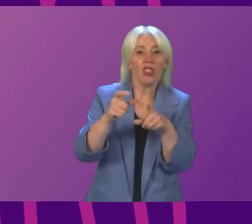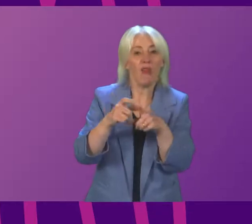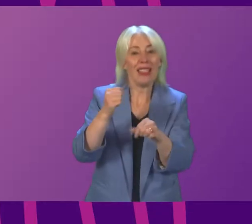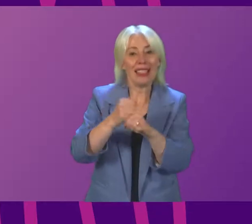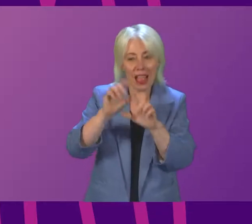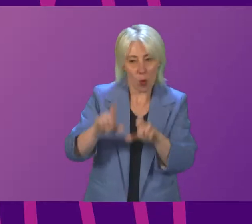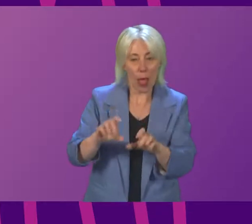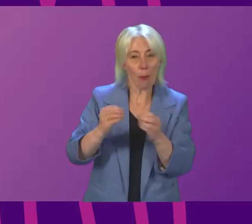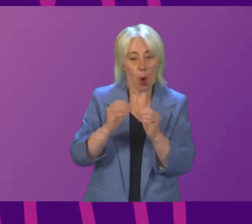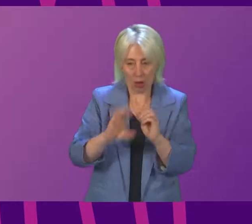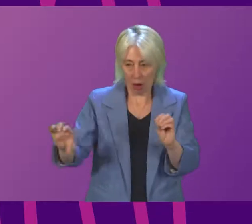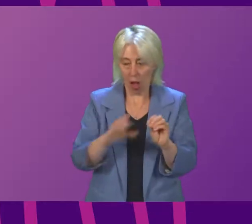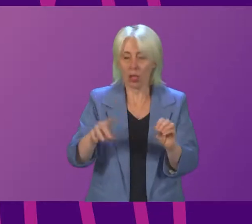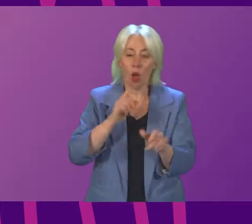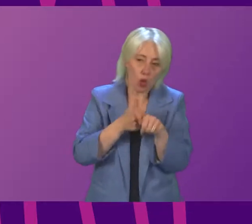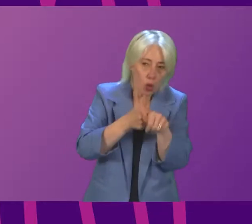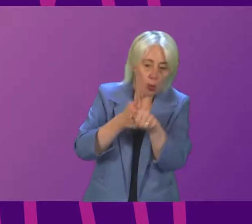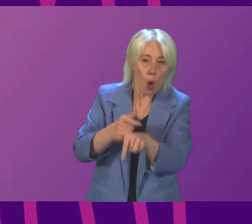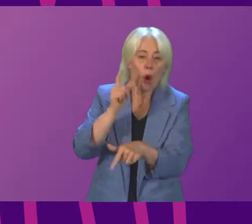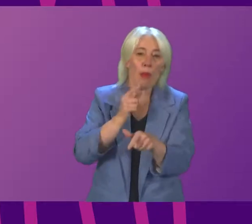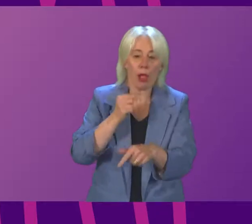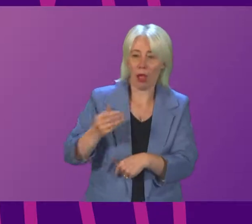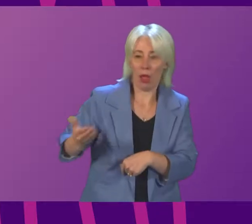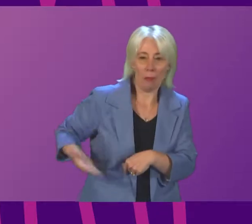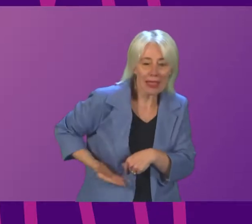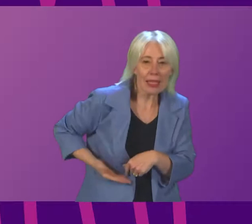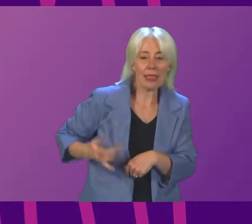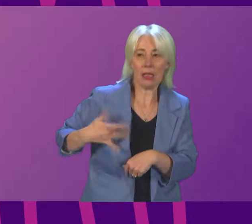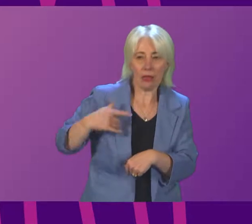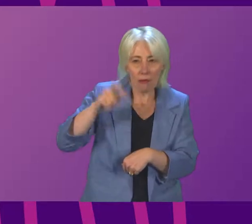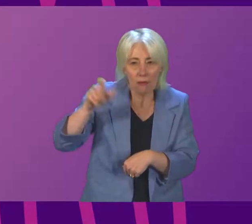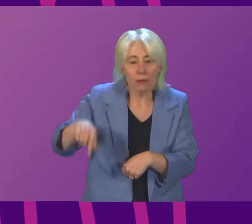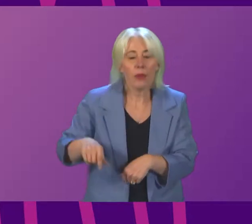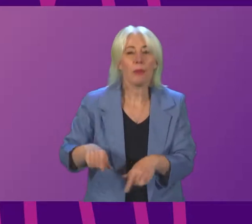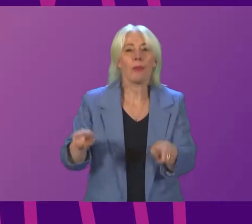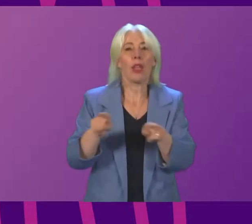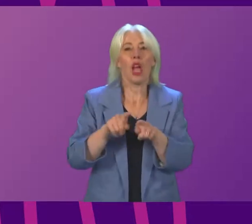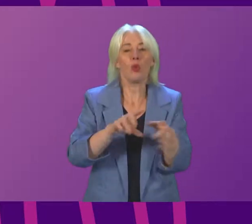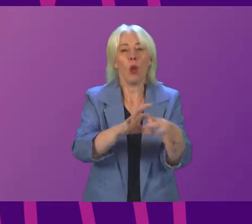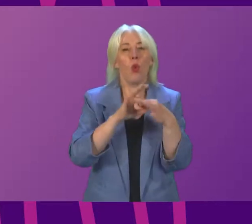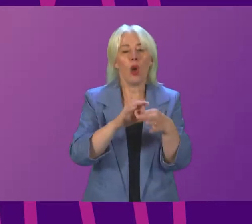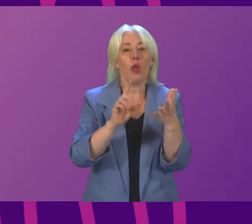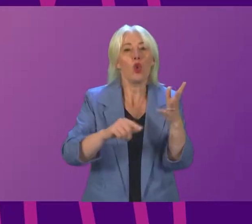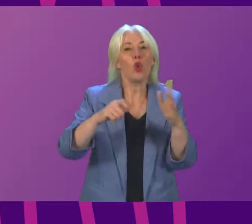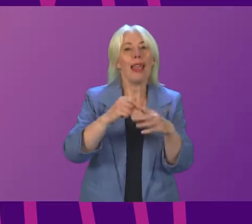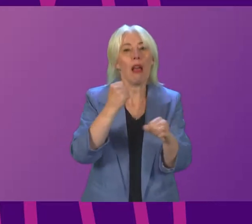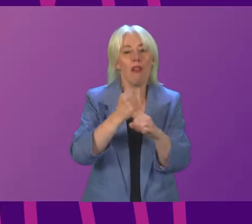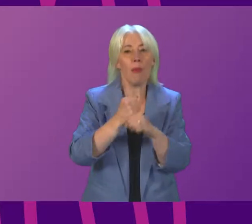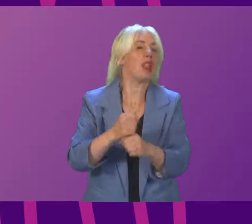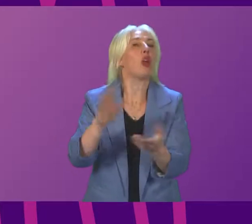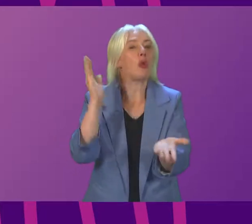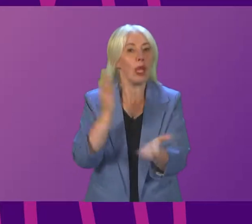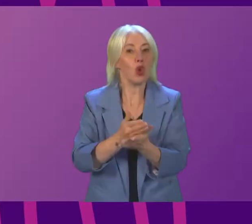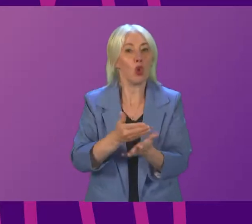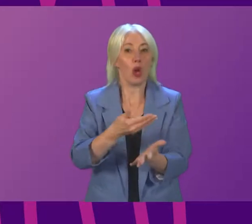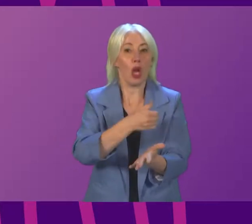and the Scottish Borders. In addition, we are working in cooperation with the United Kingdom Government to ensure flood insurance remains widely available and